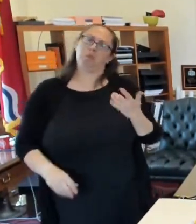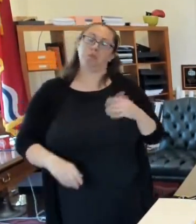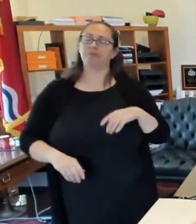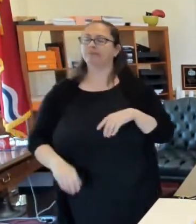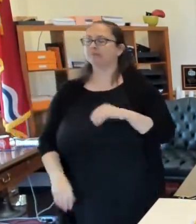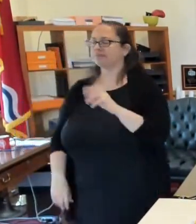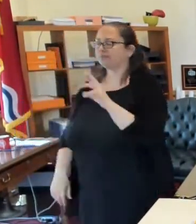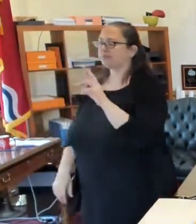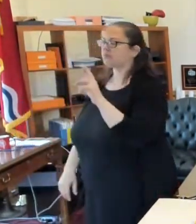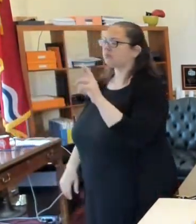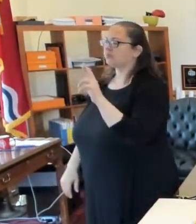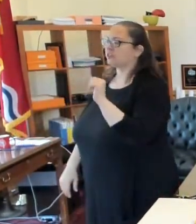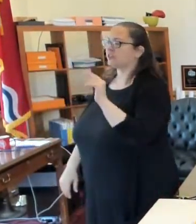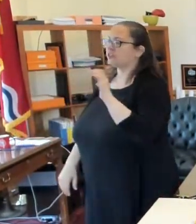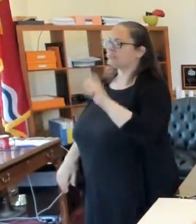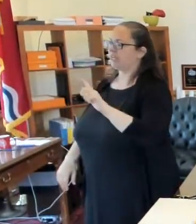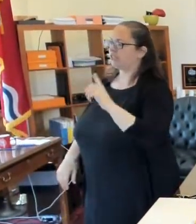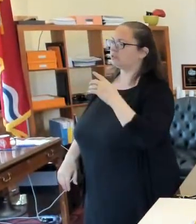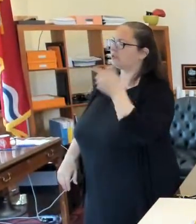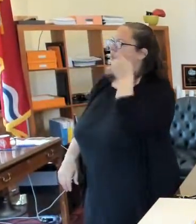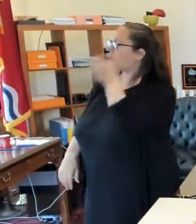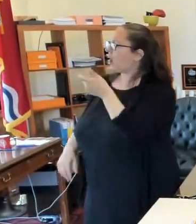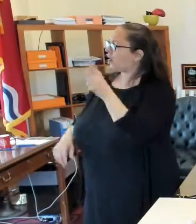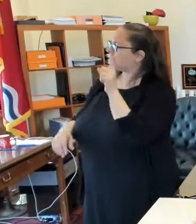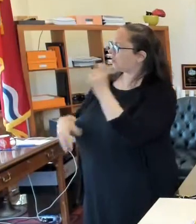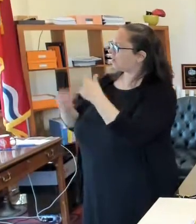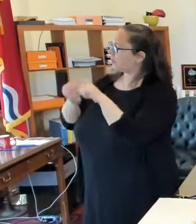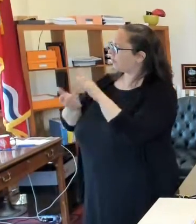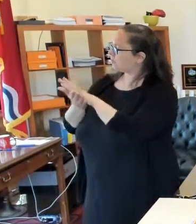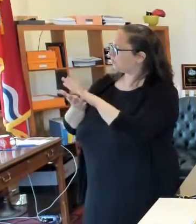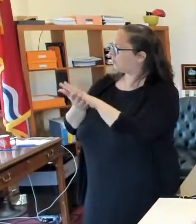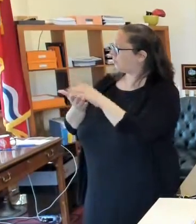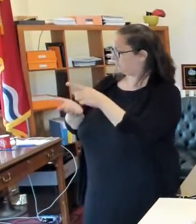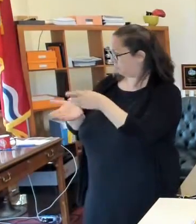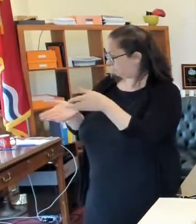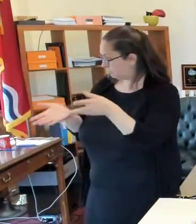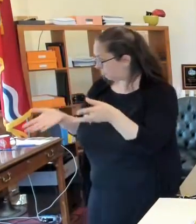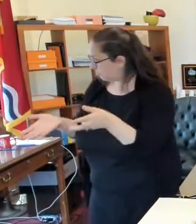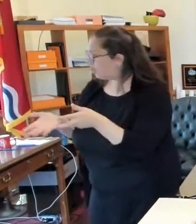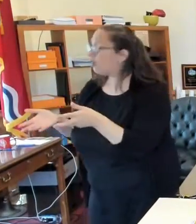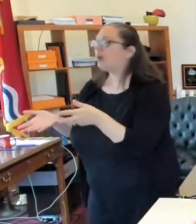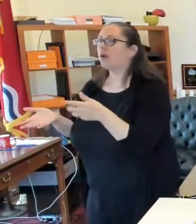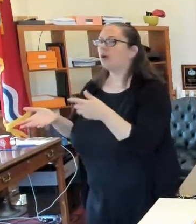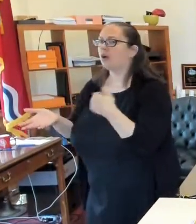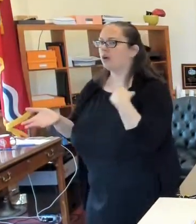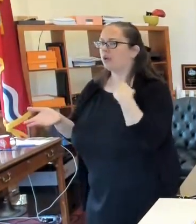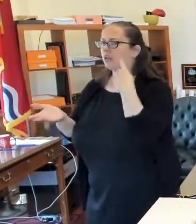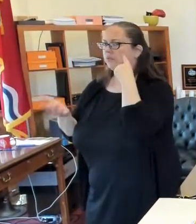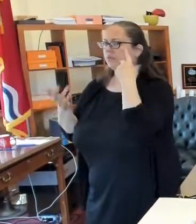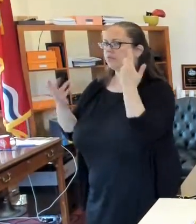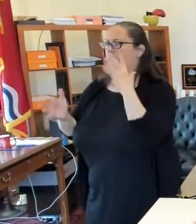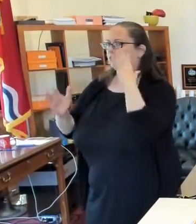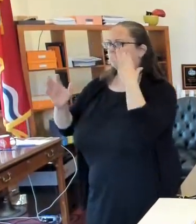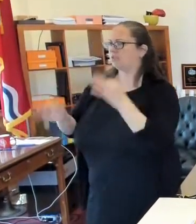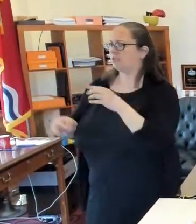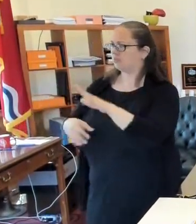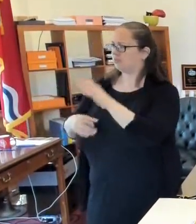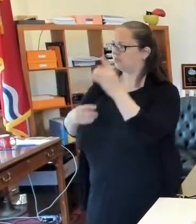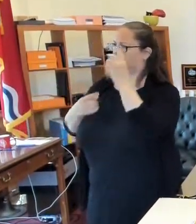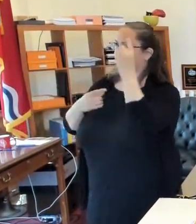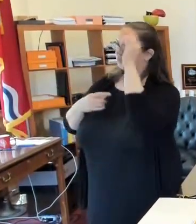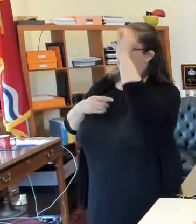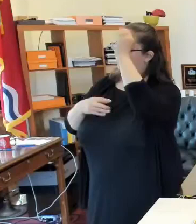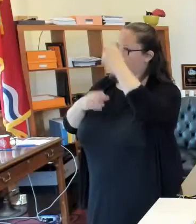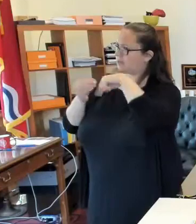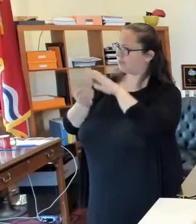and has a question about schools. How do you encourage them? And I think that they did make this decision, but your position on schools